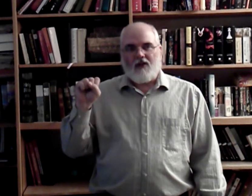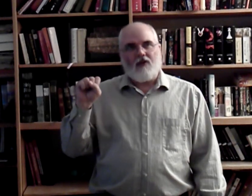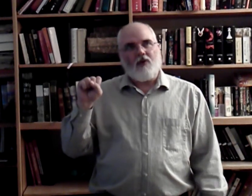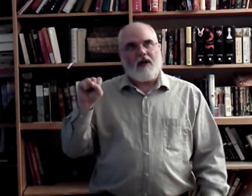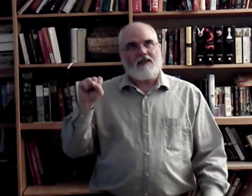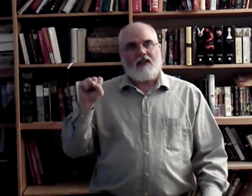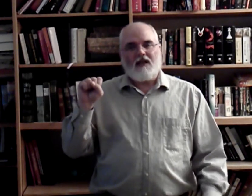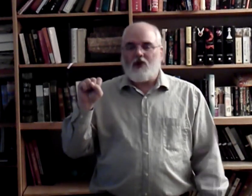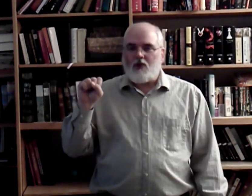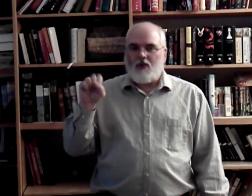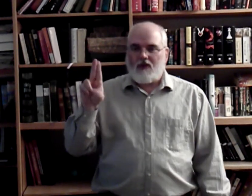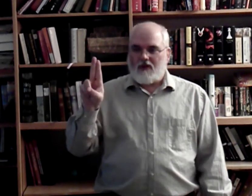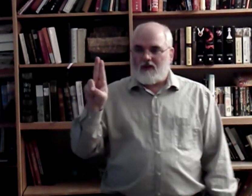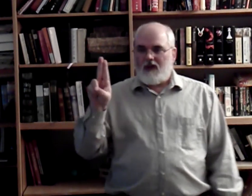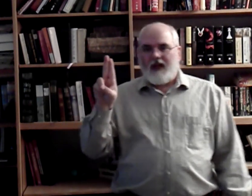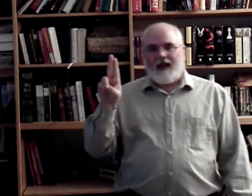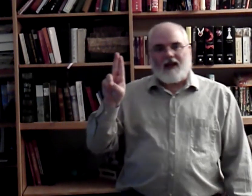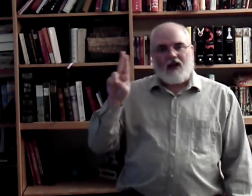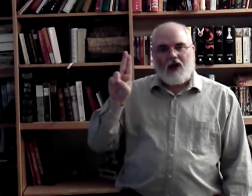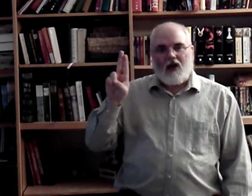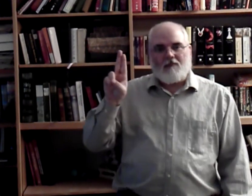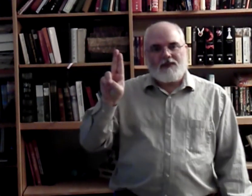Your S. T. U. Like a Cub Scout.